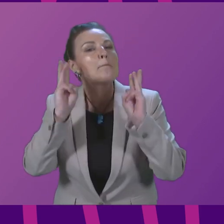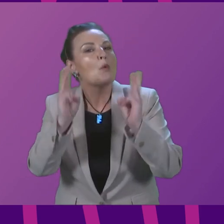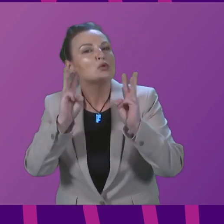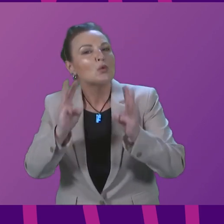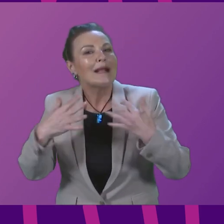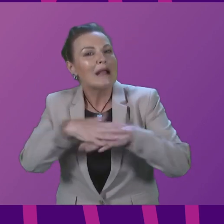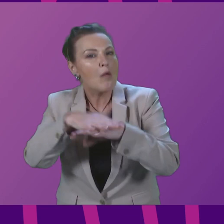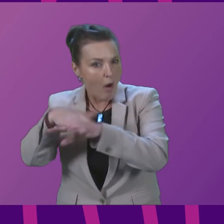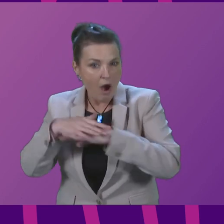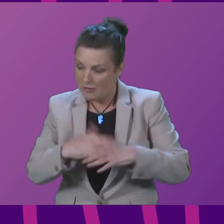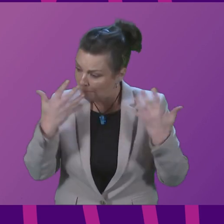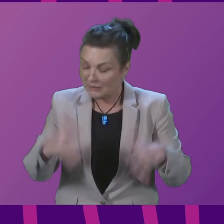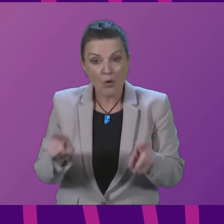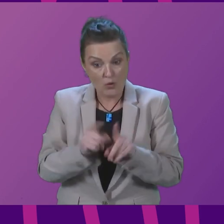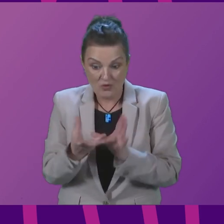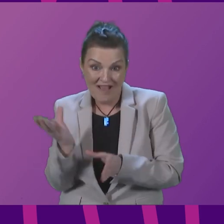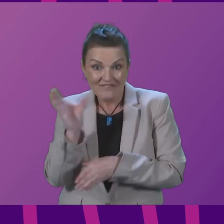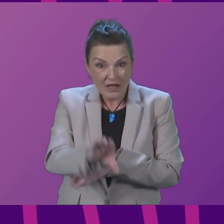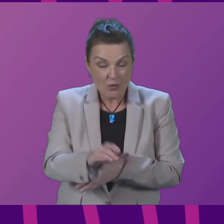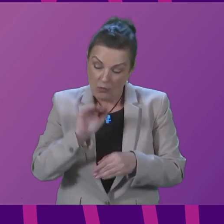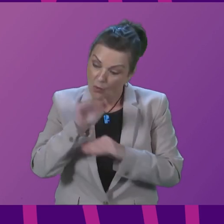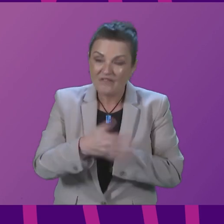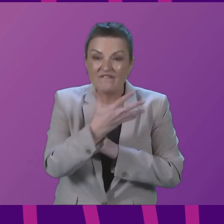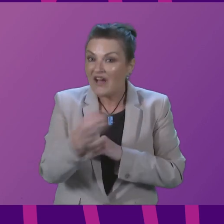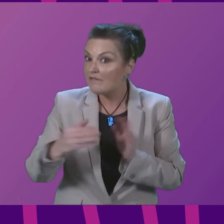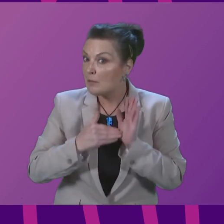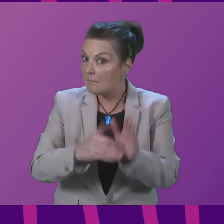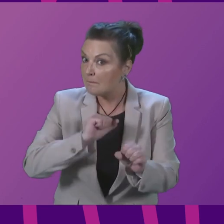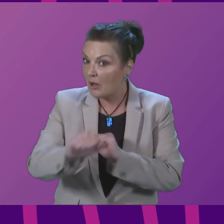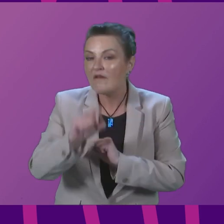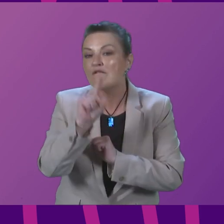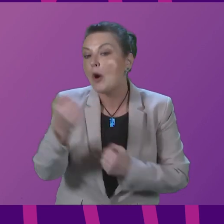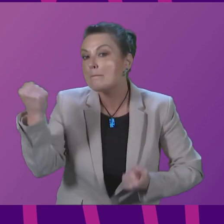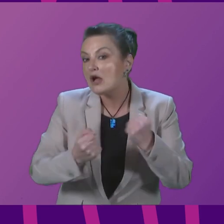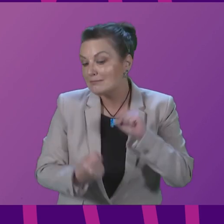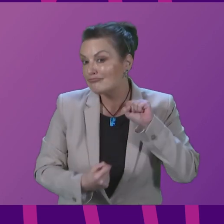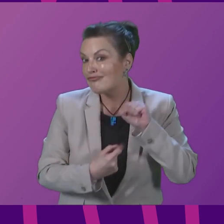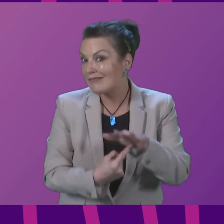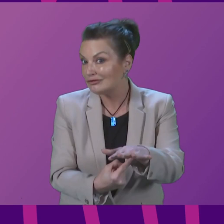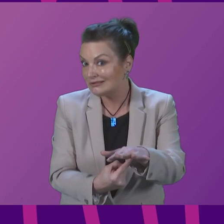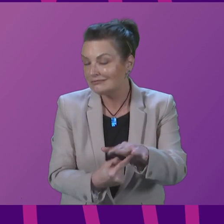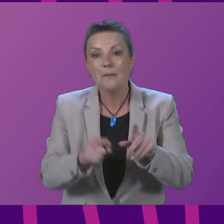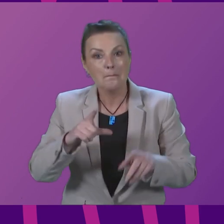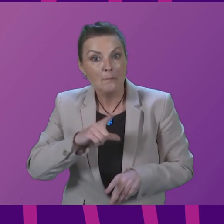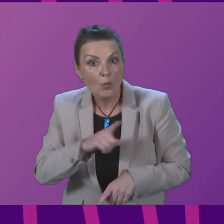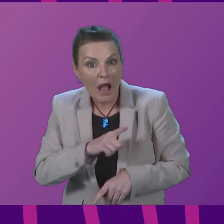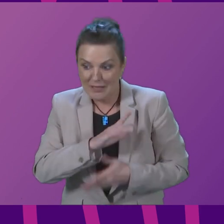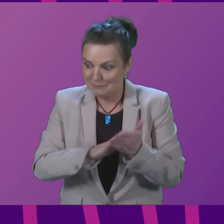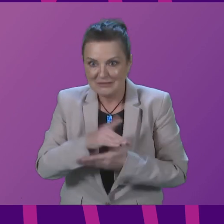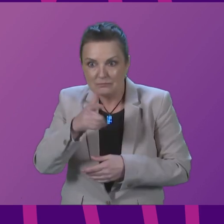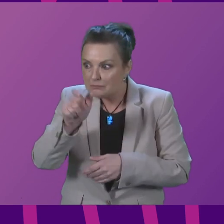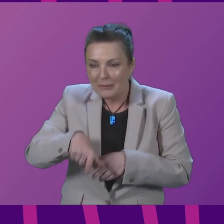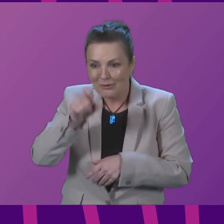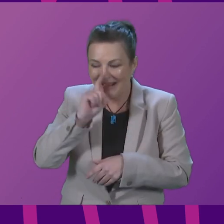network. We're also investing over £500 million for bus priority measures to support people out of cars.